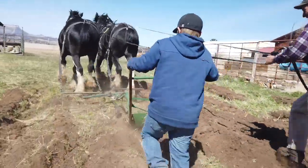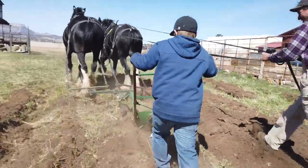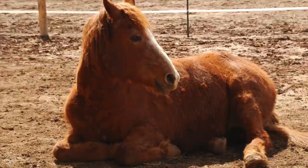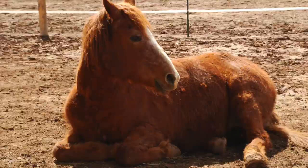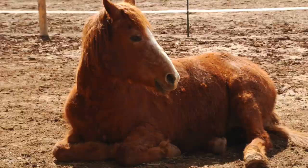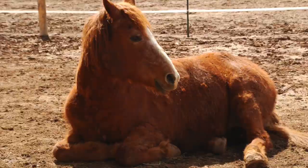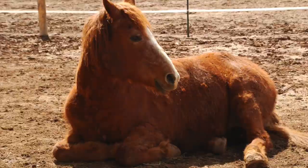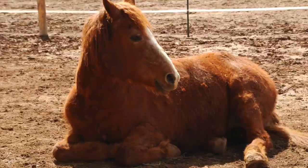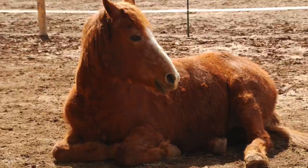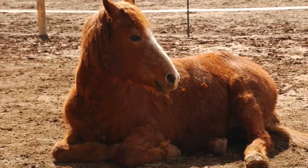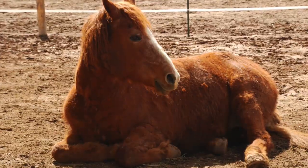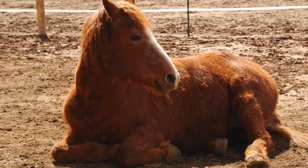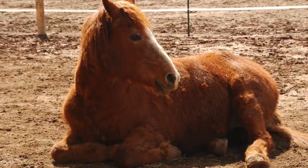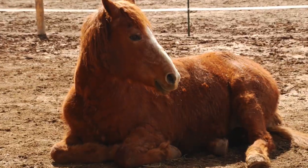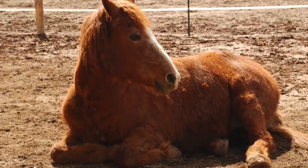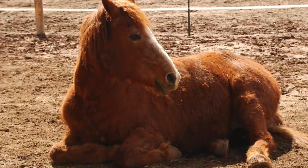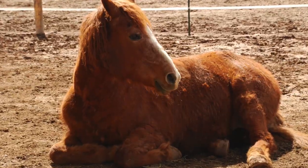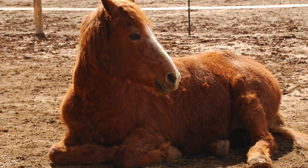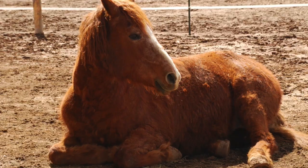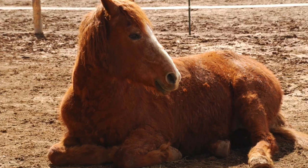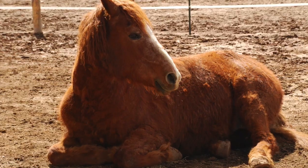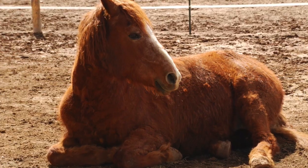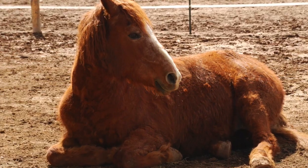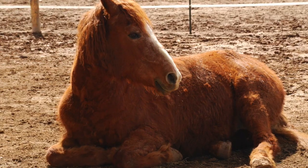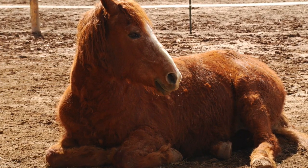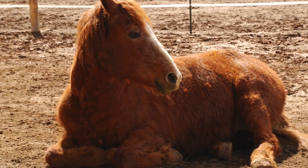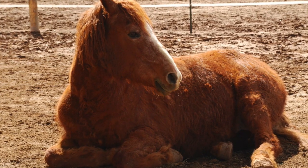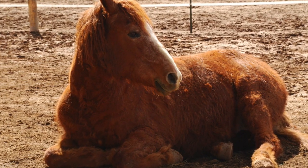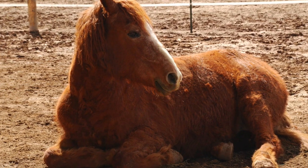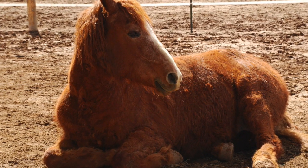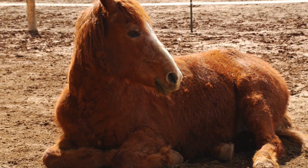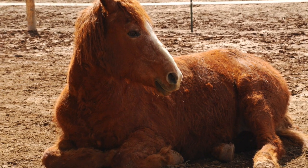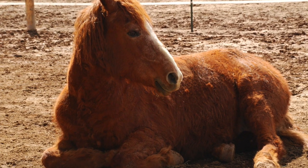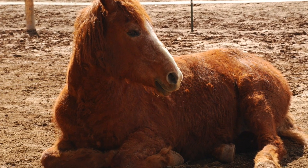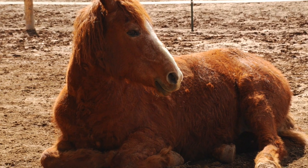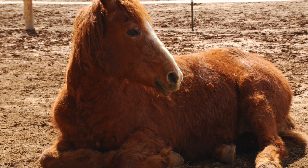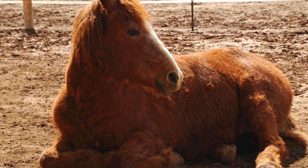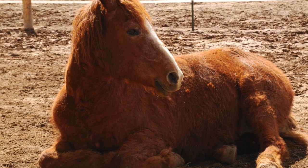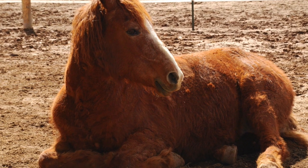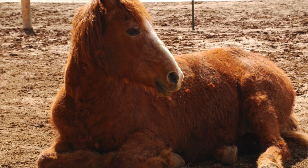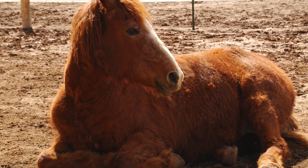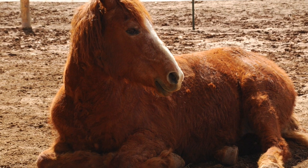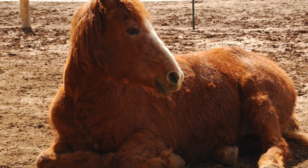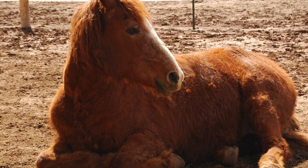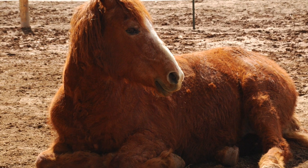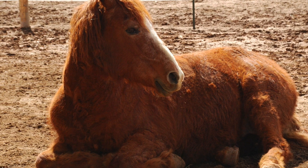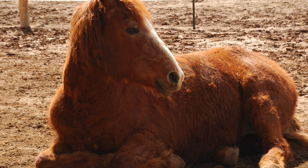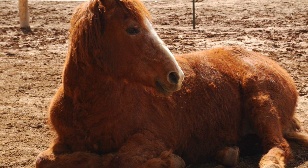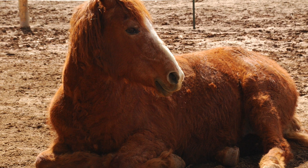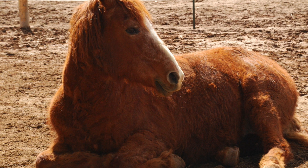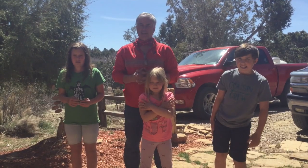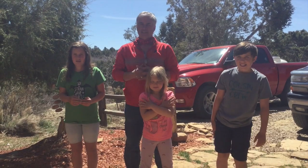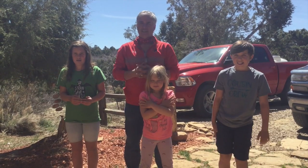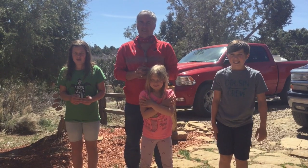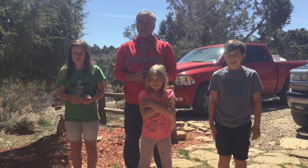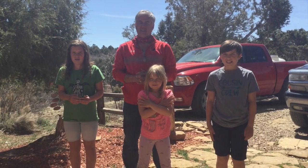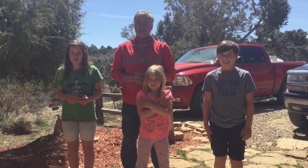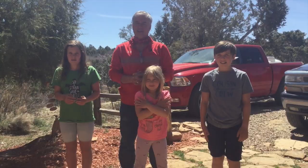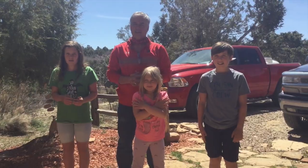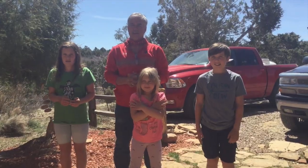let's help our brains learn something new come on try these brain gems with us finger aerobics